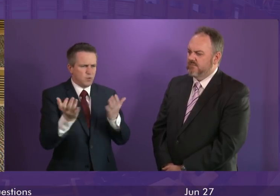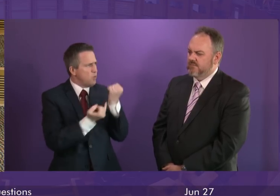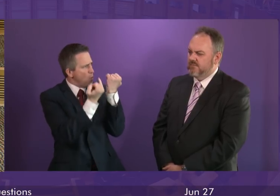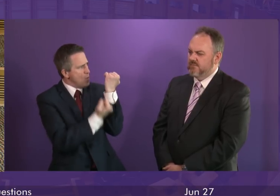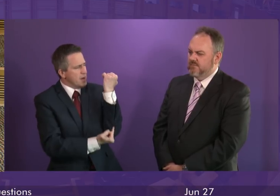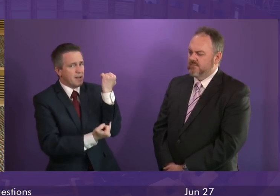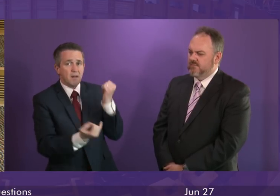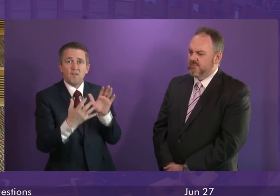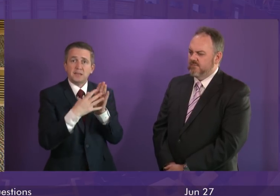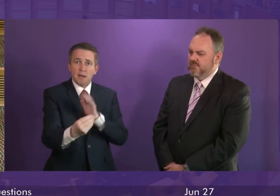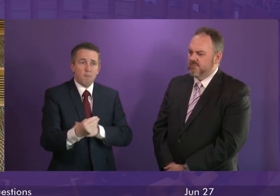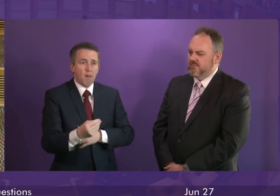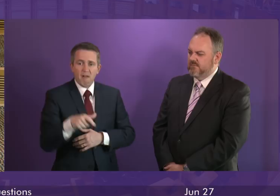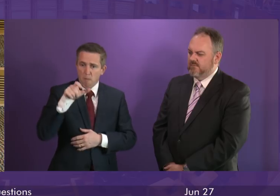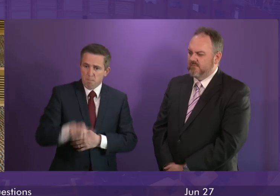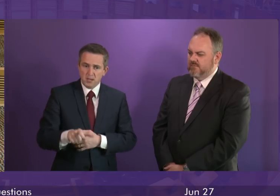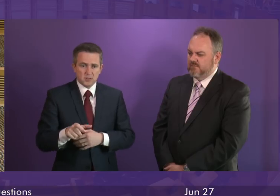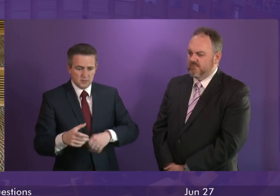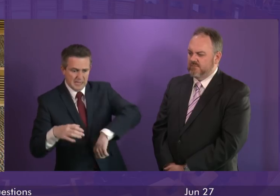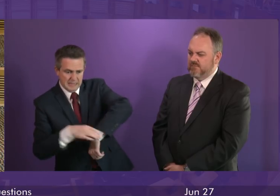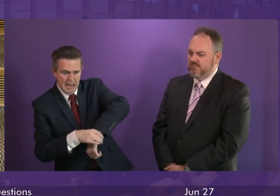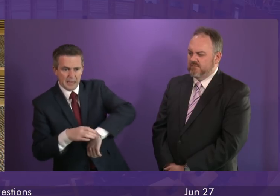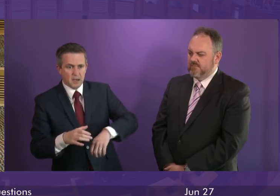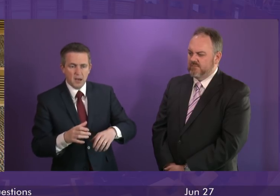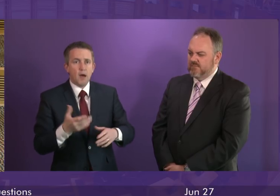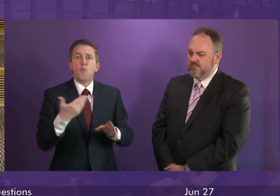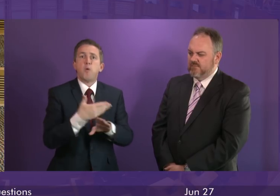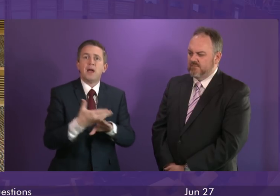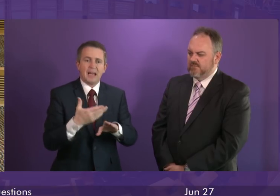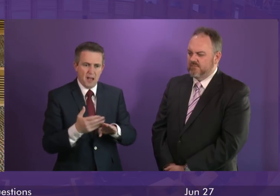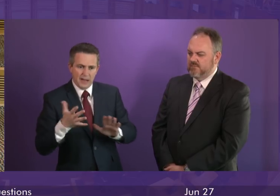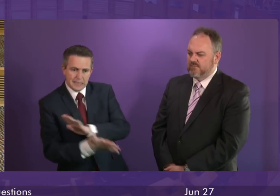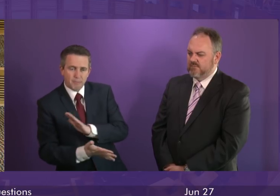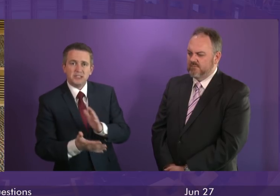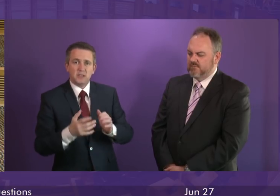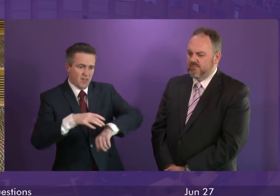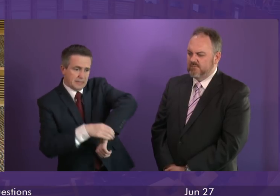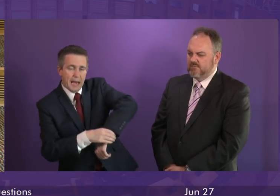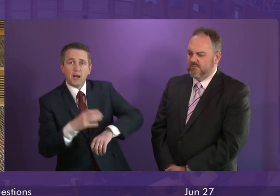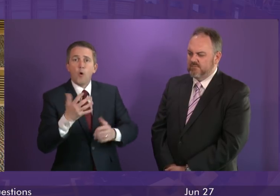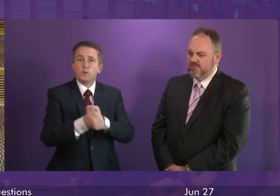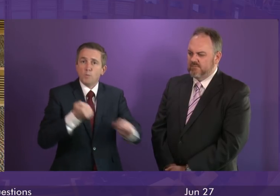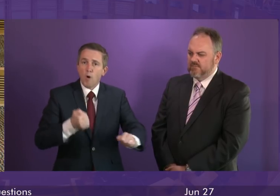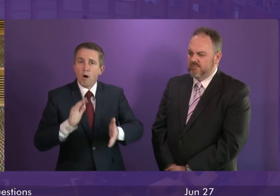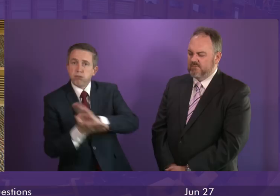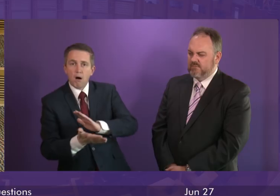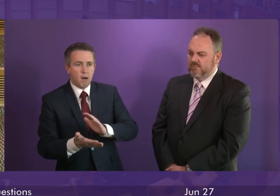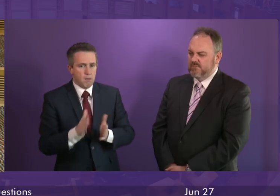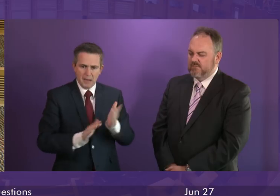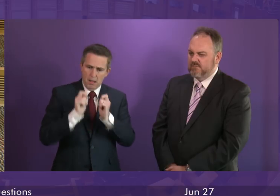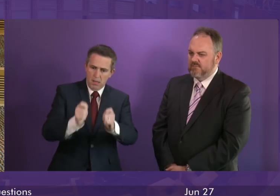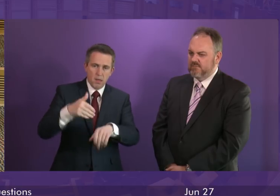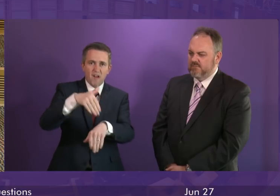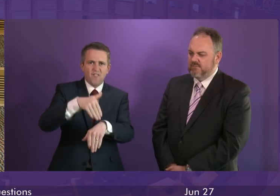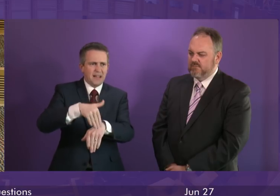example, somebody who damaged a tag in the course of employment or carrying out sporting activities would have been committing an offence with